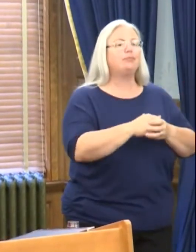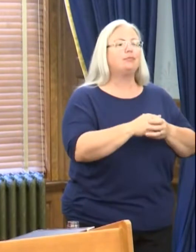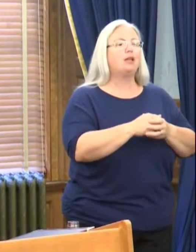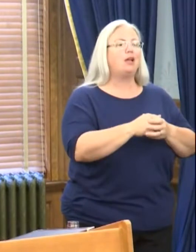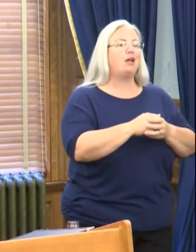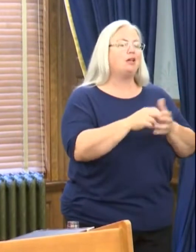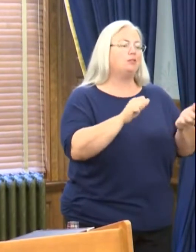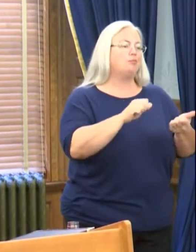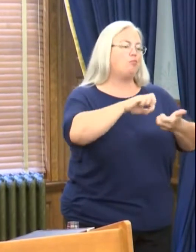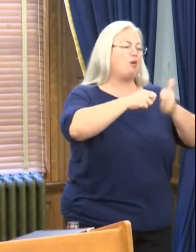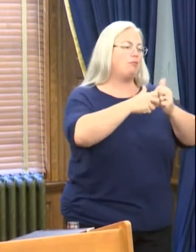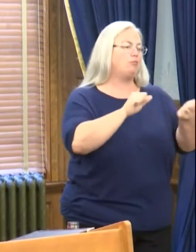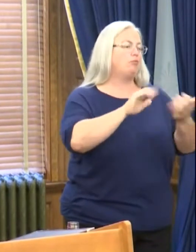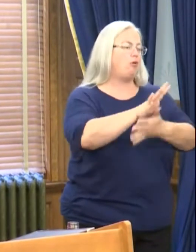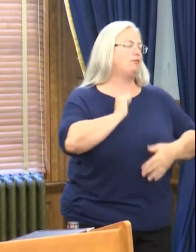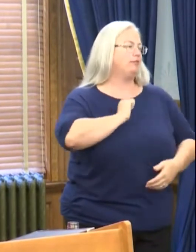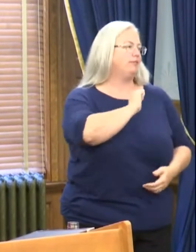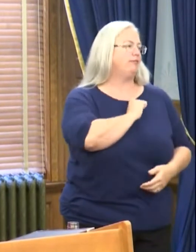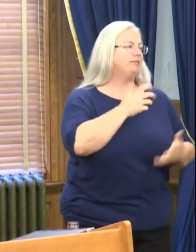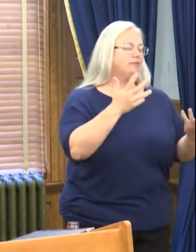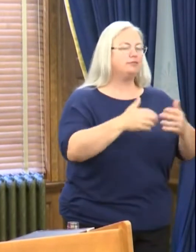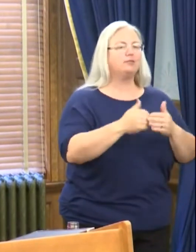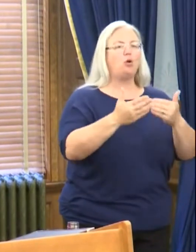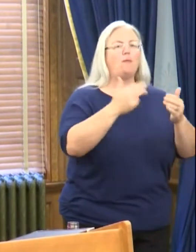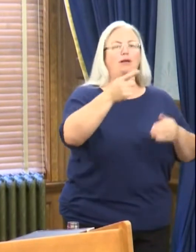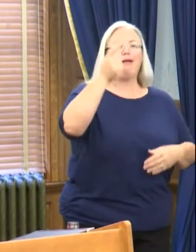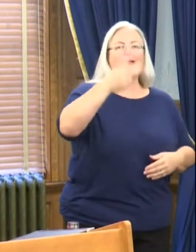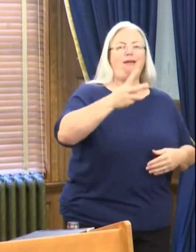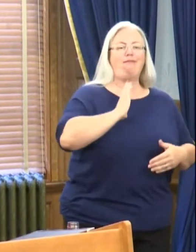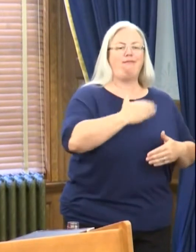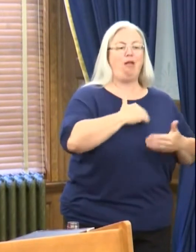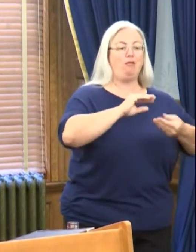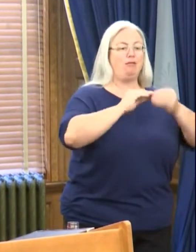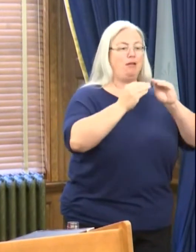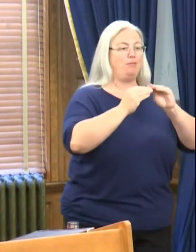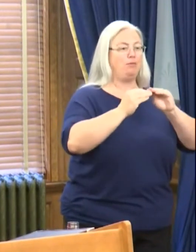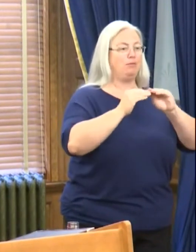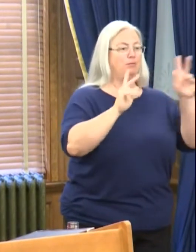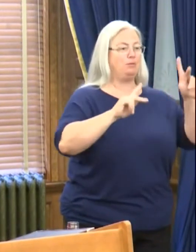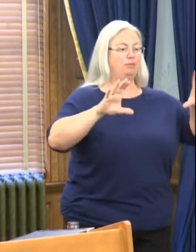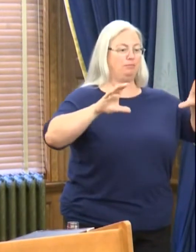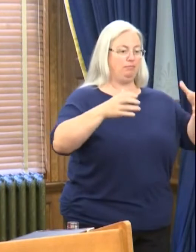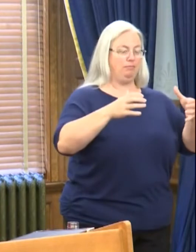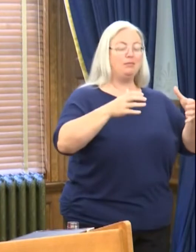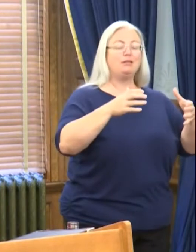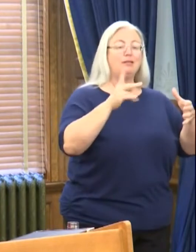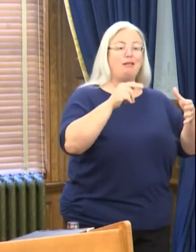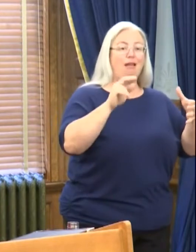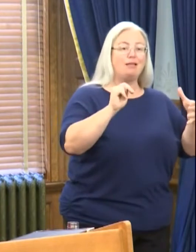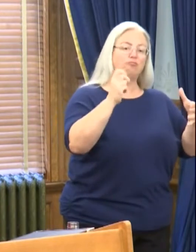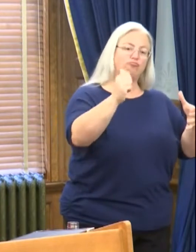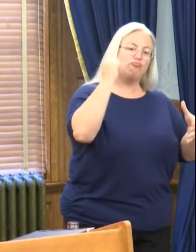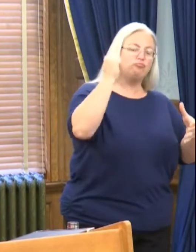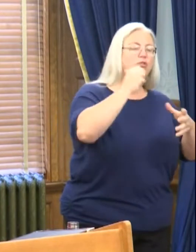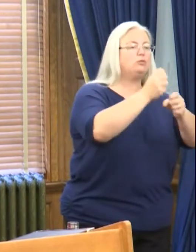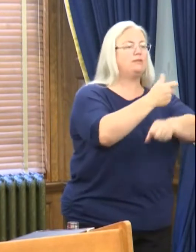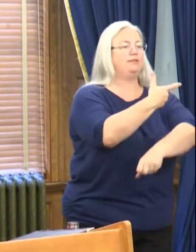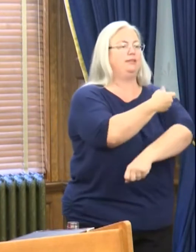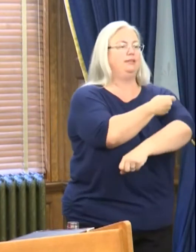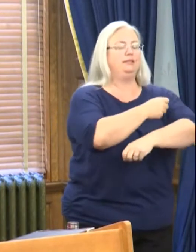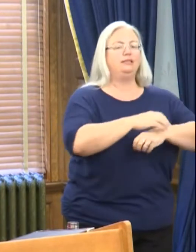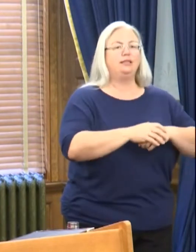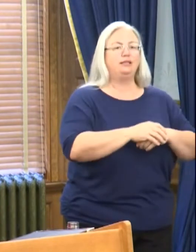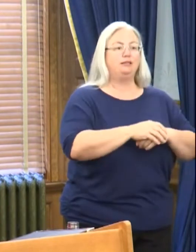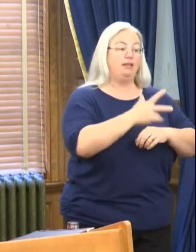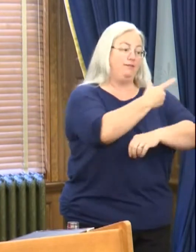problem. Close to half of our population has refused to get a vaccine that is